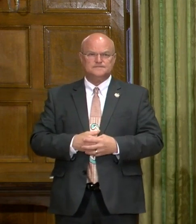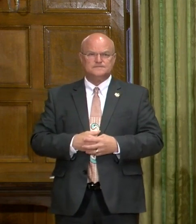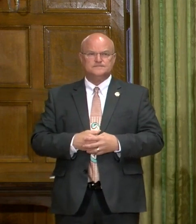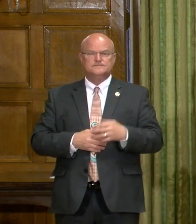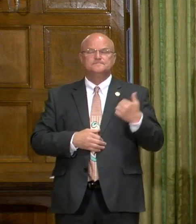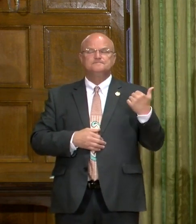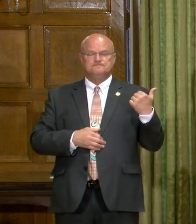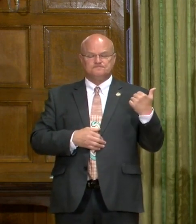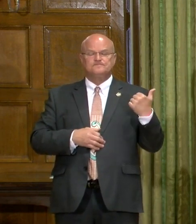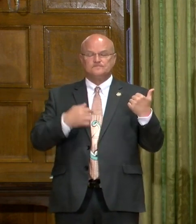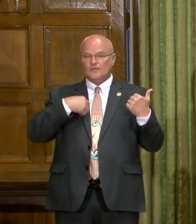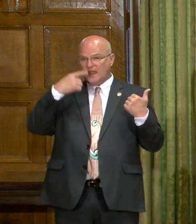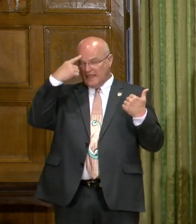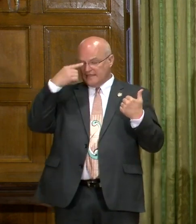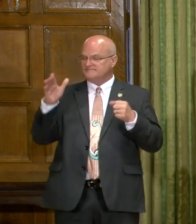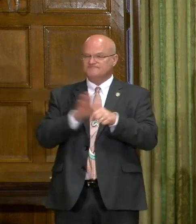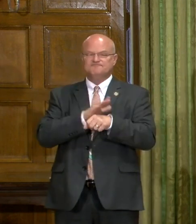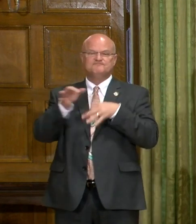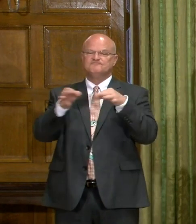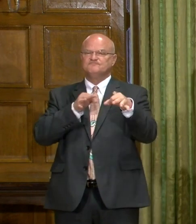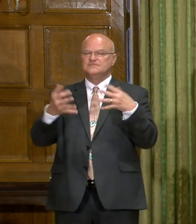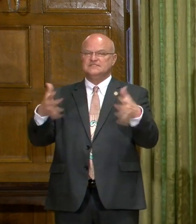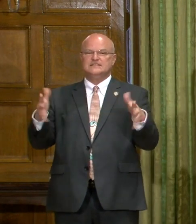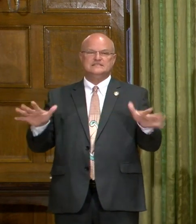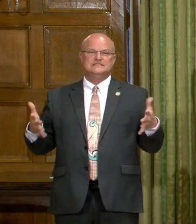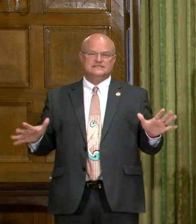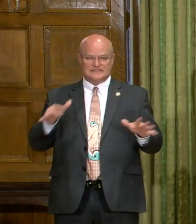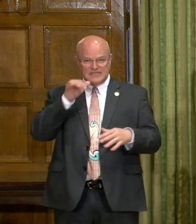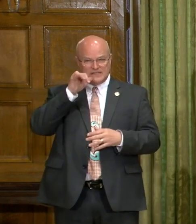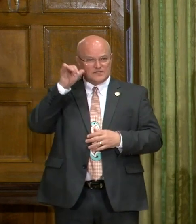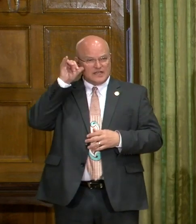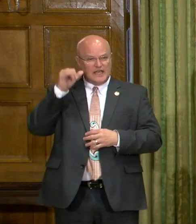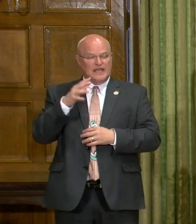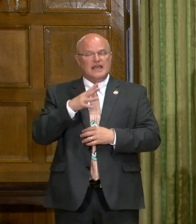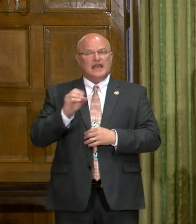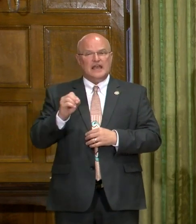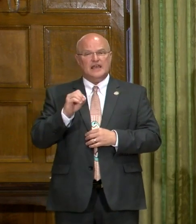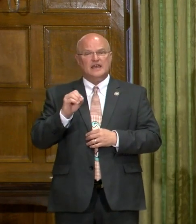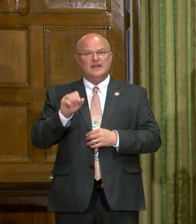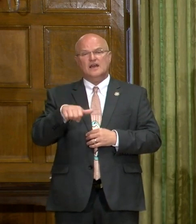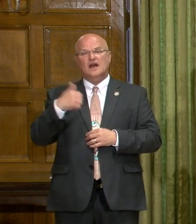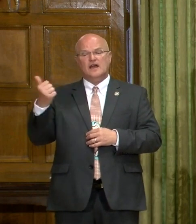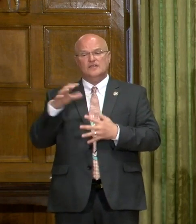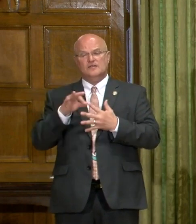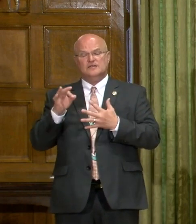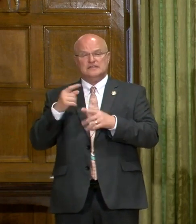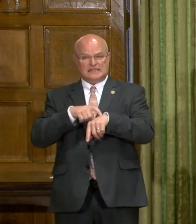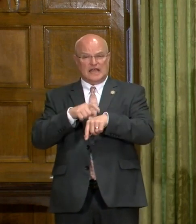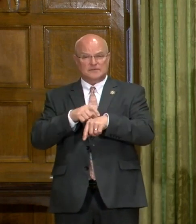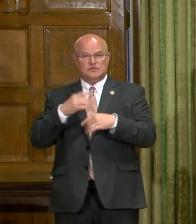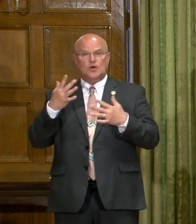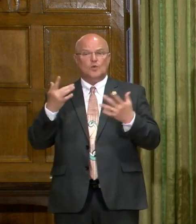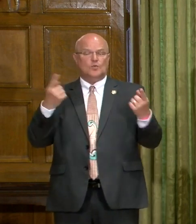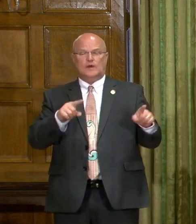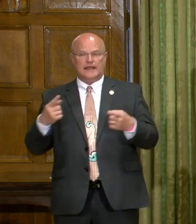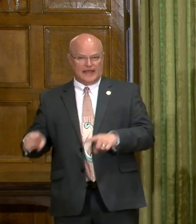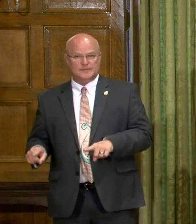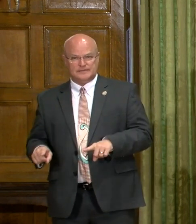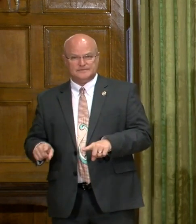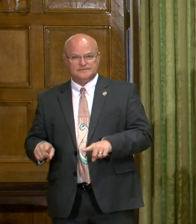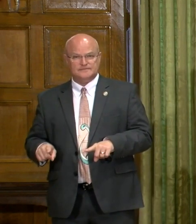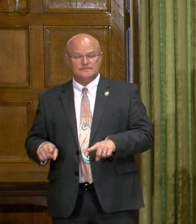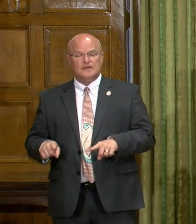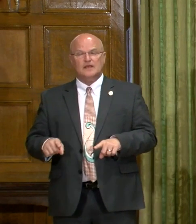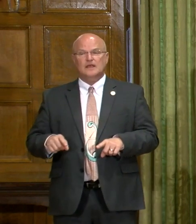Well, I think it's been fully explained yesterday and on other occasions as to what happened